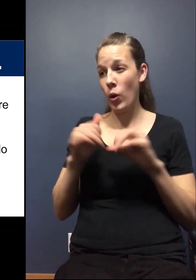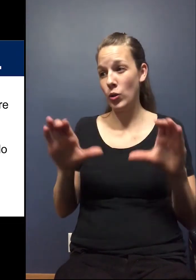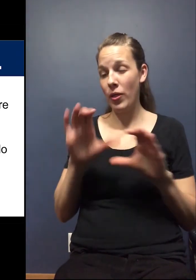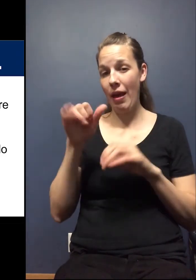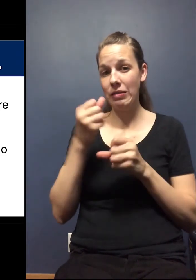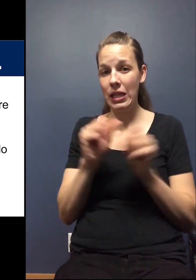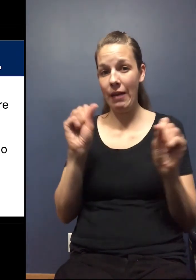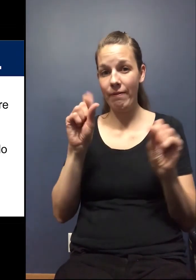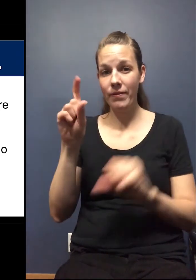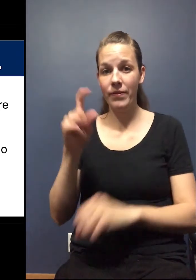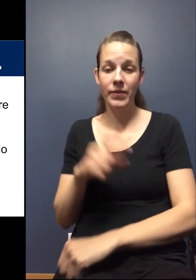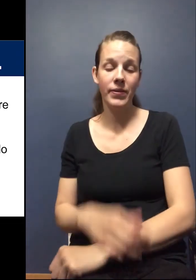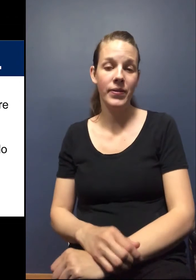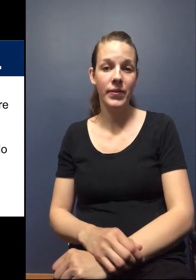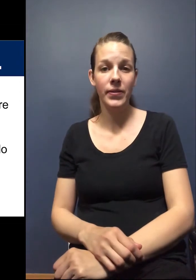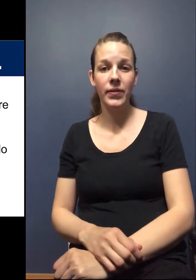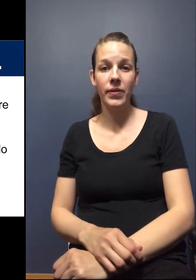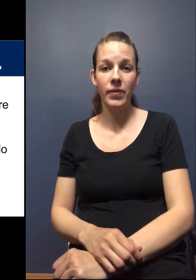do that safely?